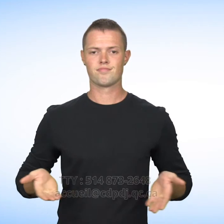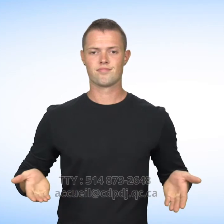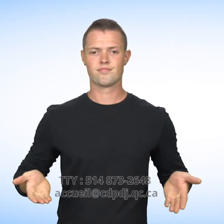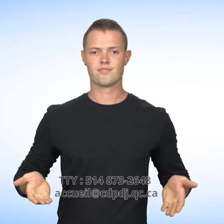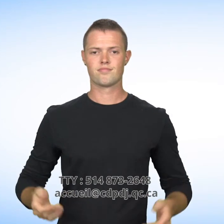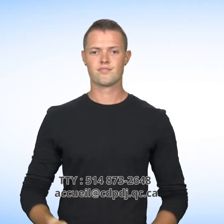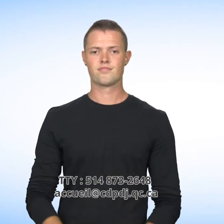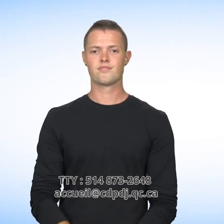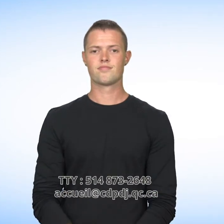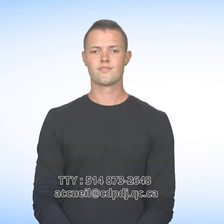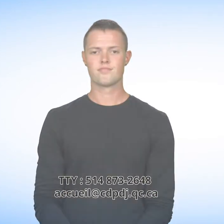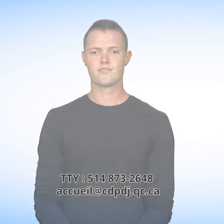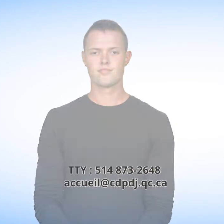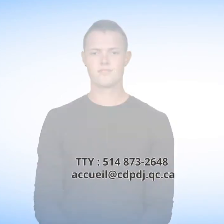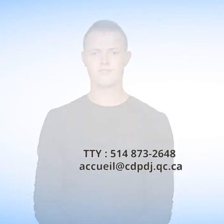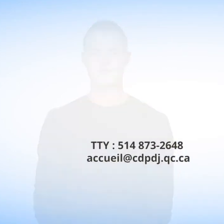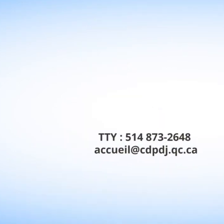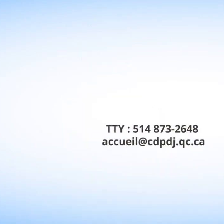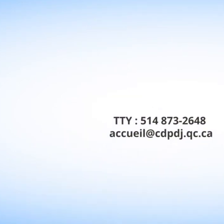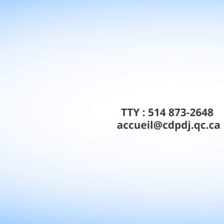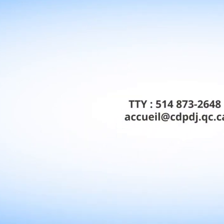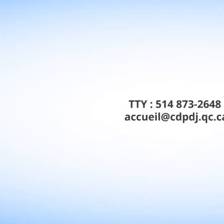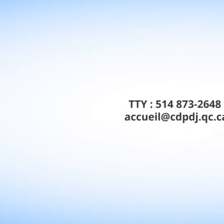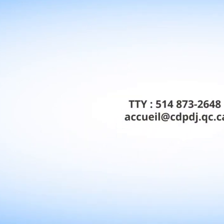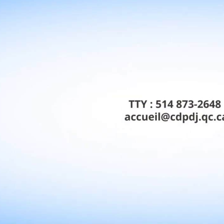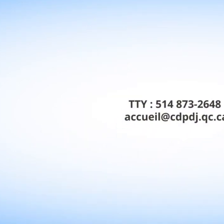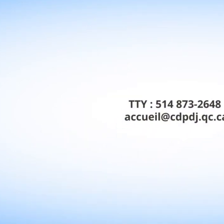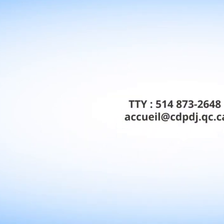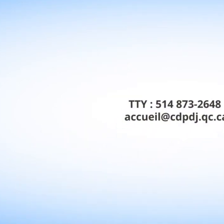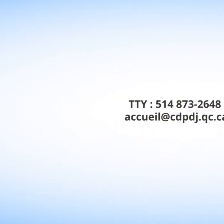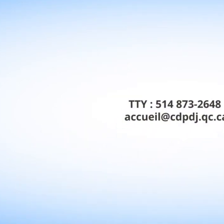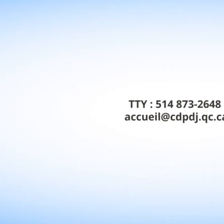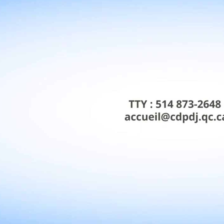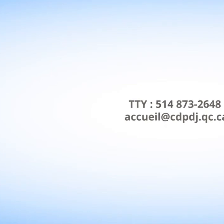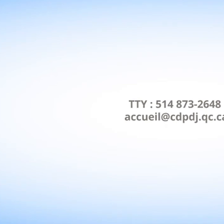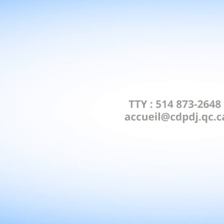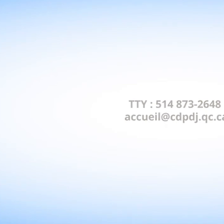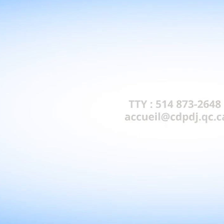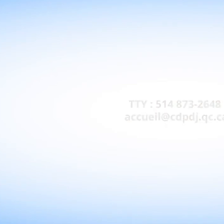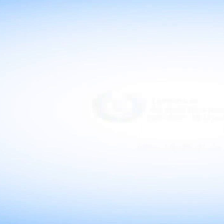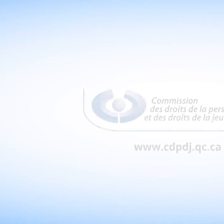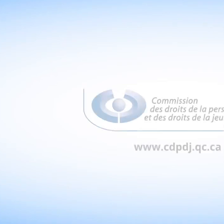By TTY 514-873-2648 Or by email echoey at